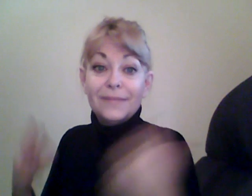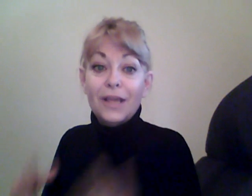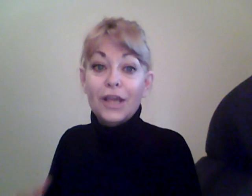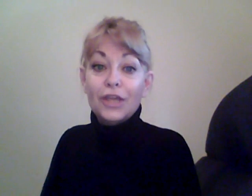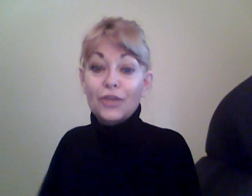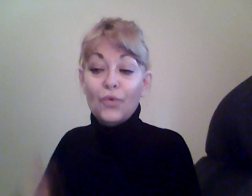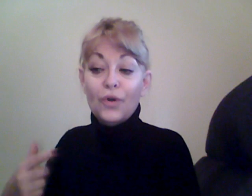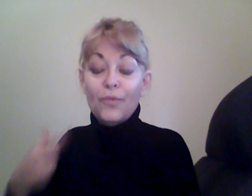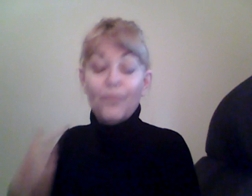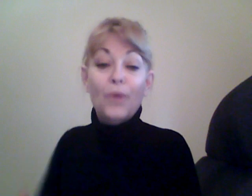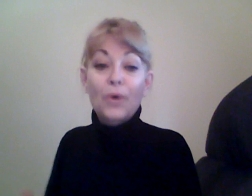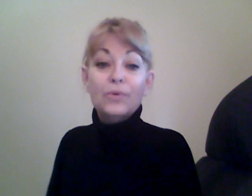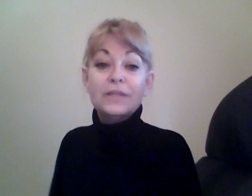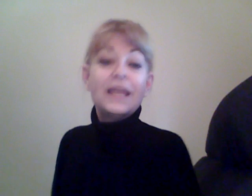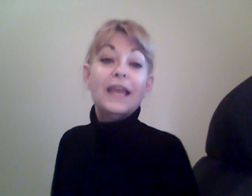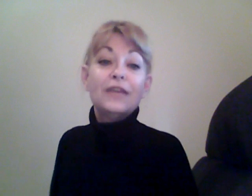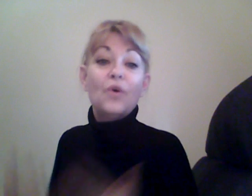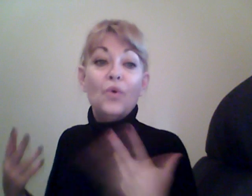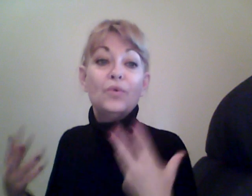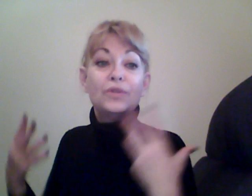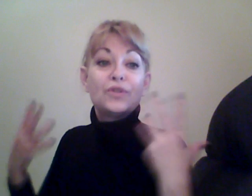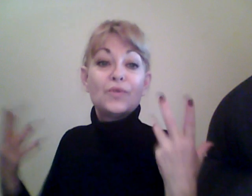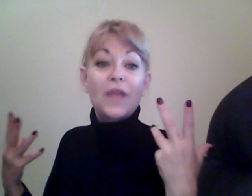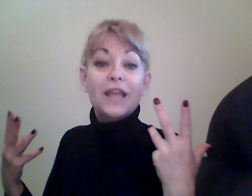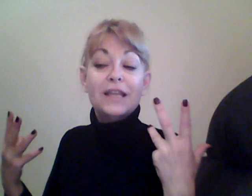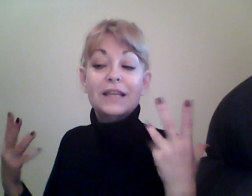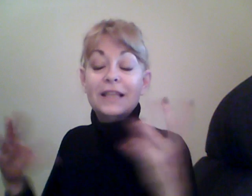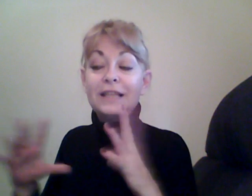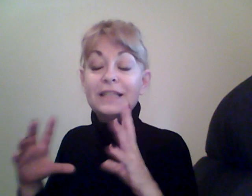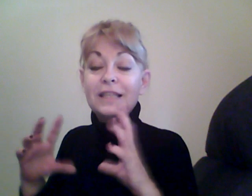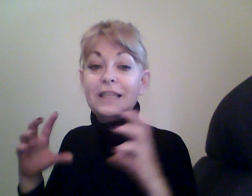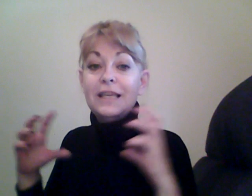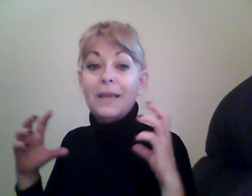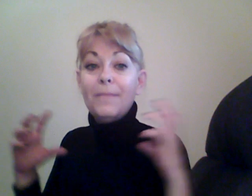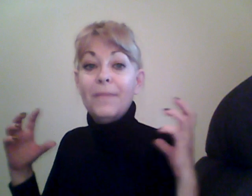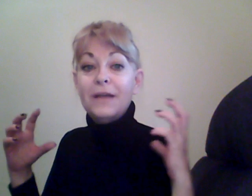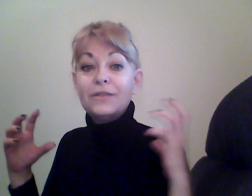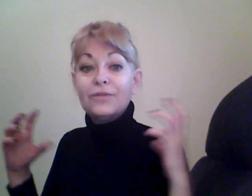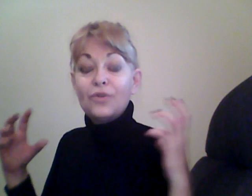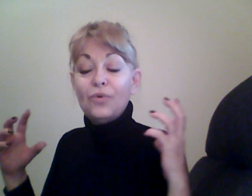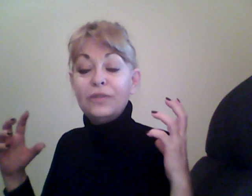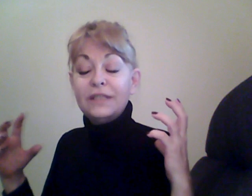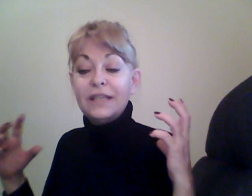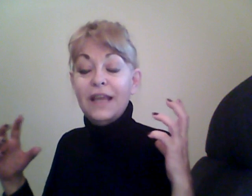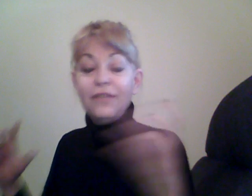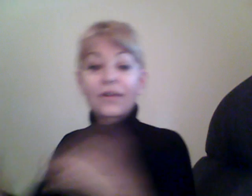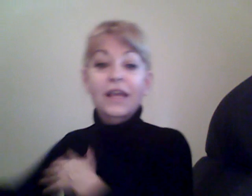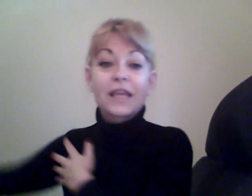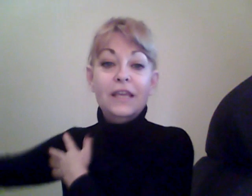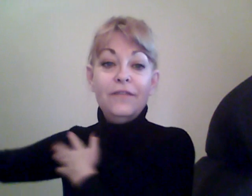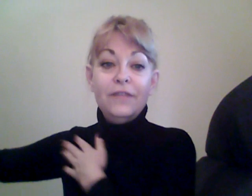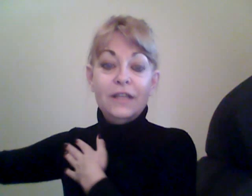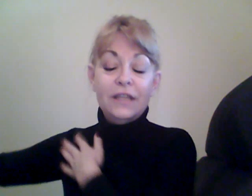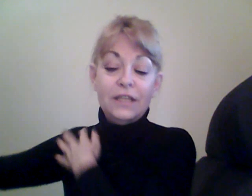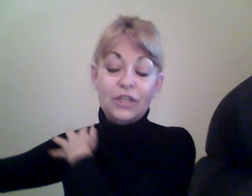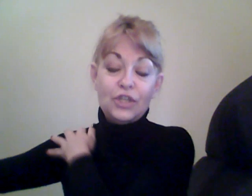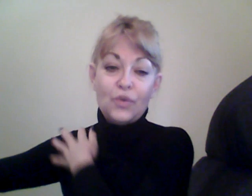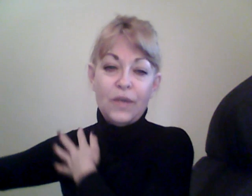Your bones can't hold straight unless the muscles hold it together. Even these joints